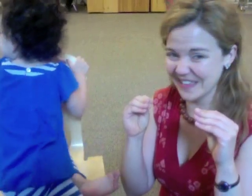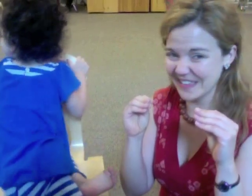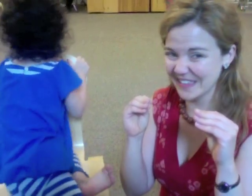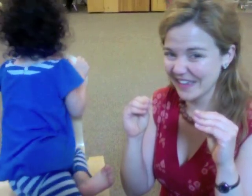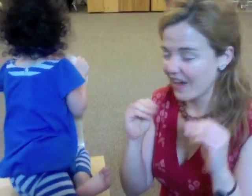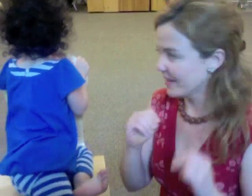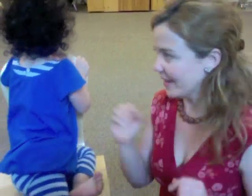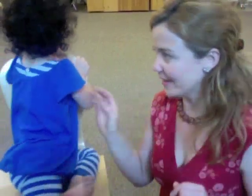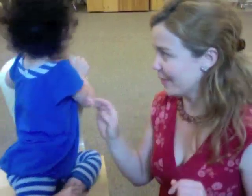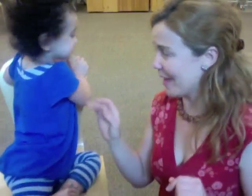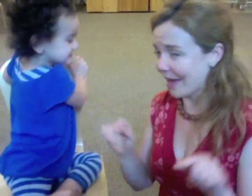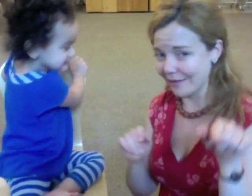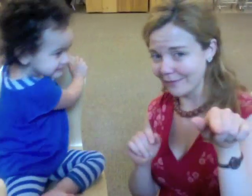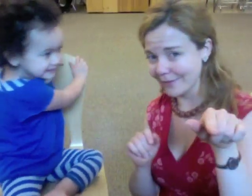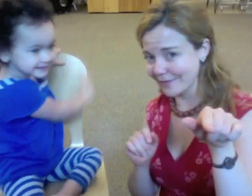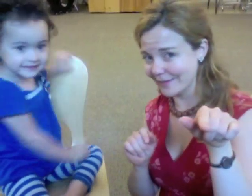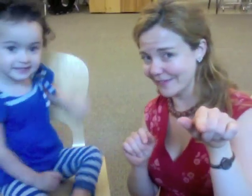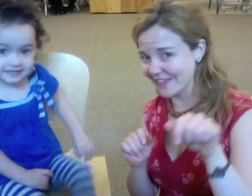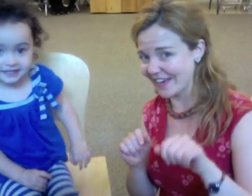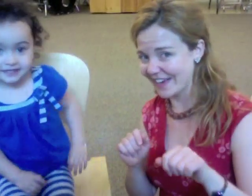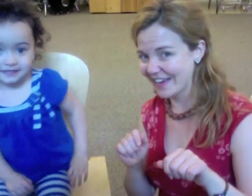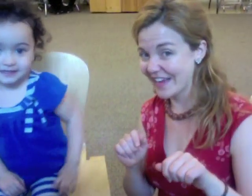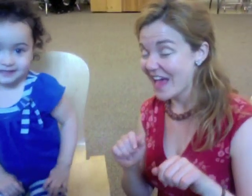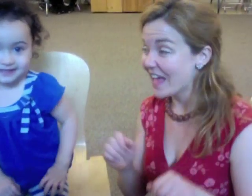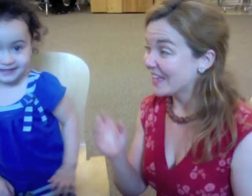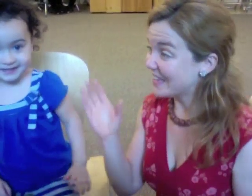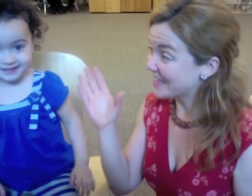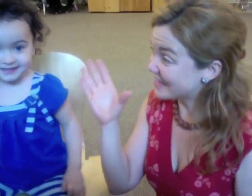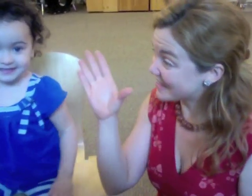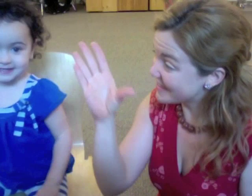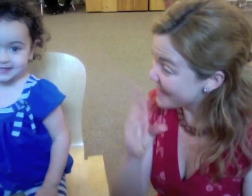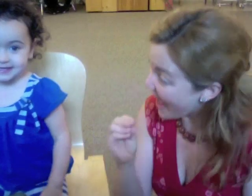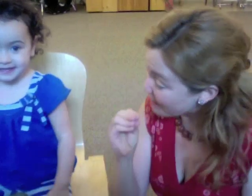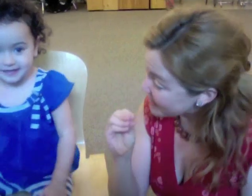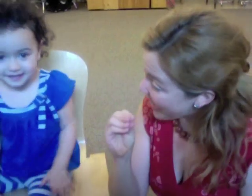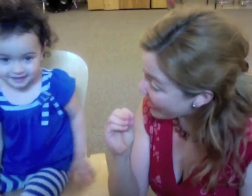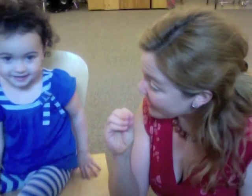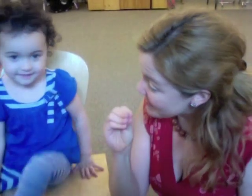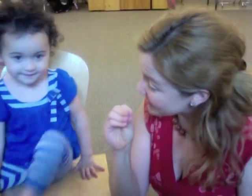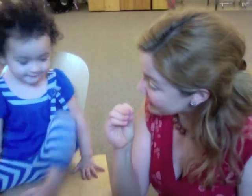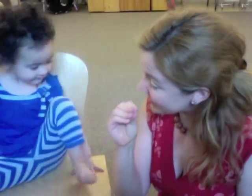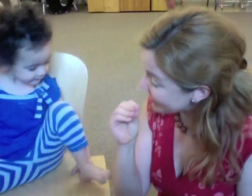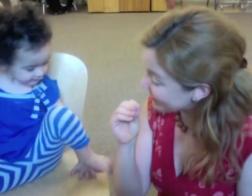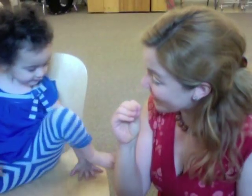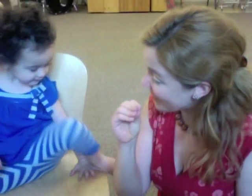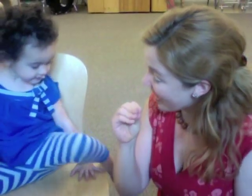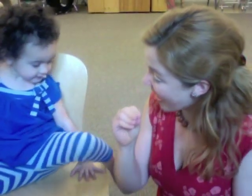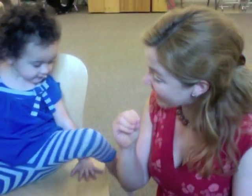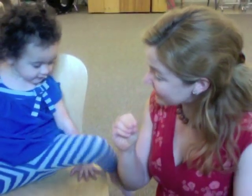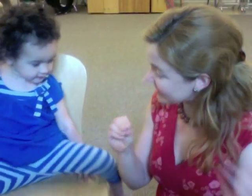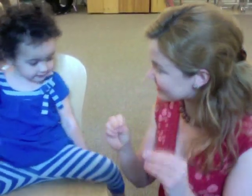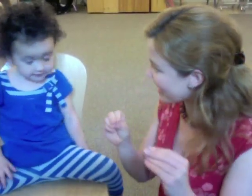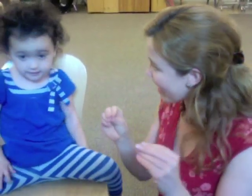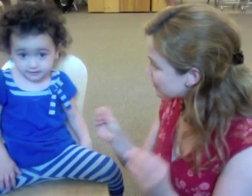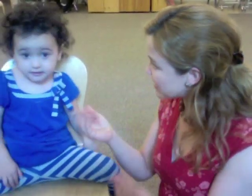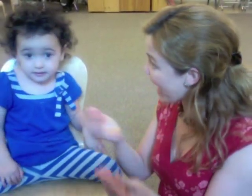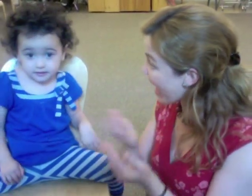Caden, come back. We're going to look over there. He snapped at a mosquito. And he snapped at